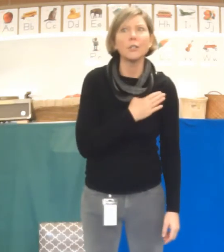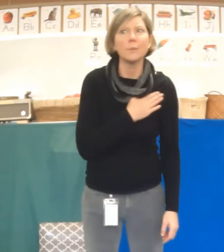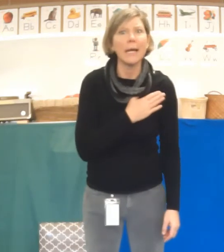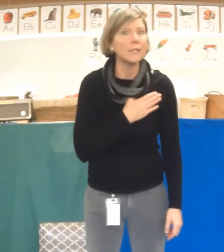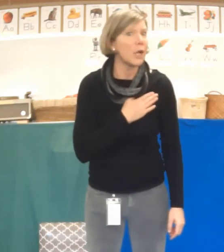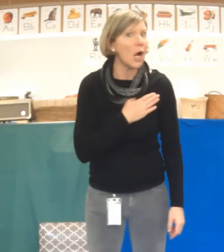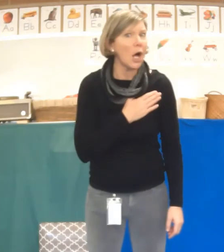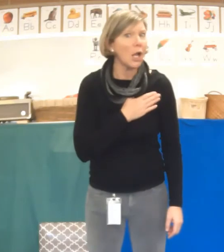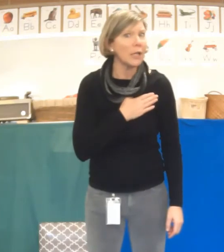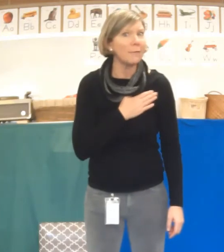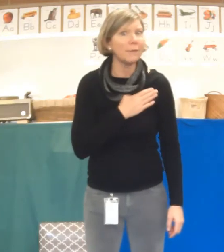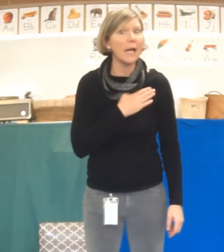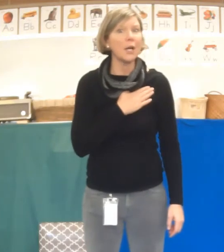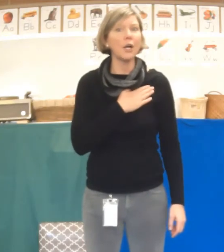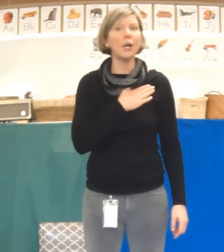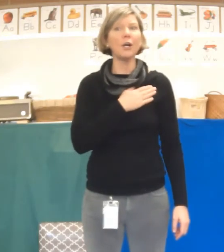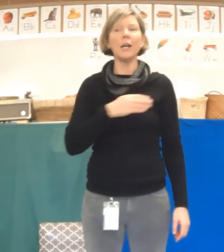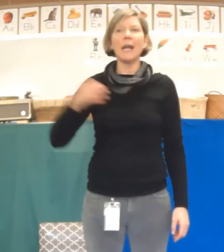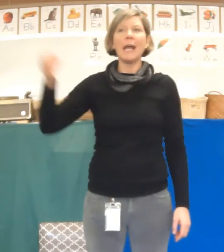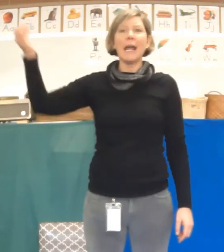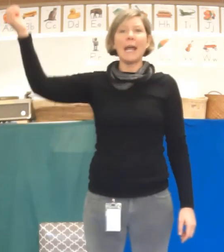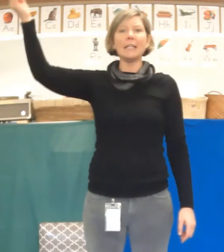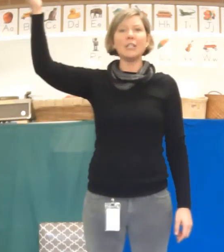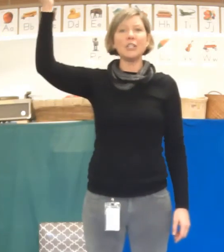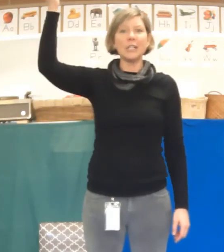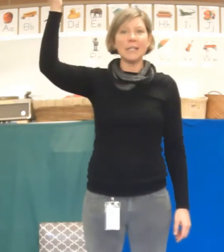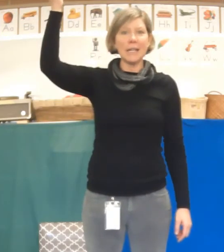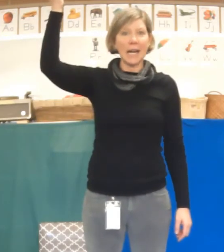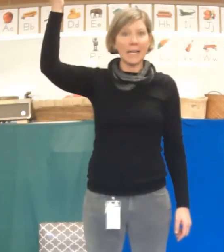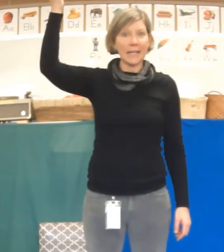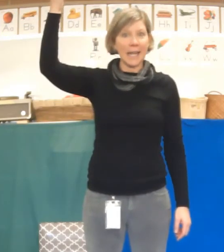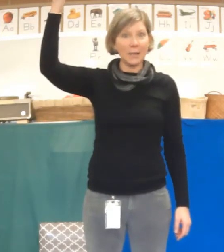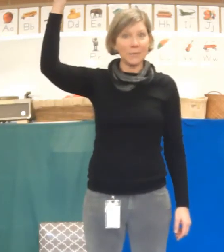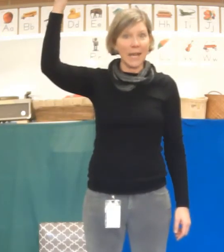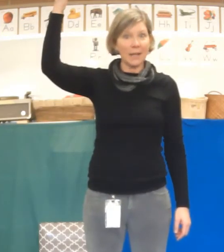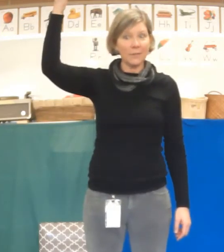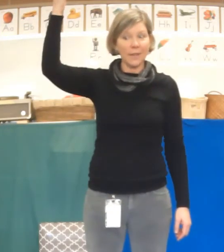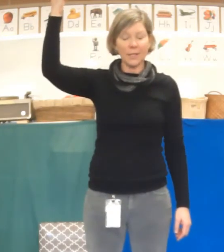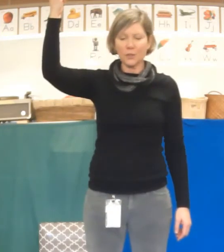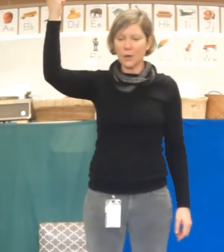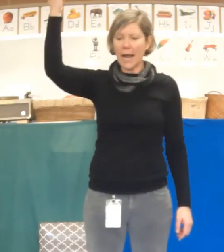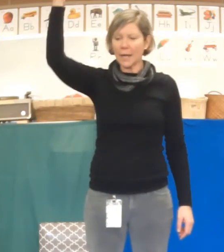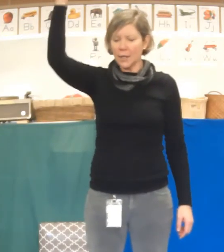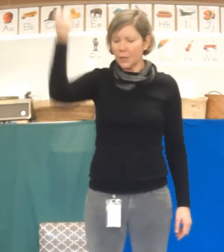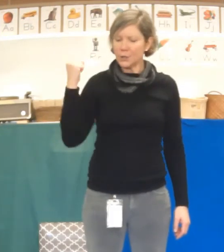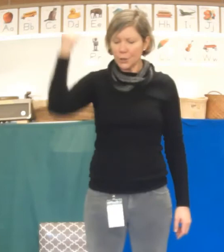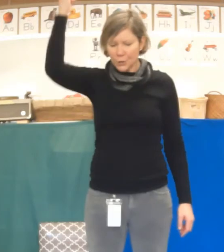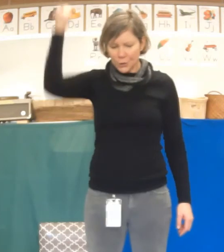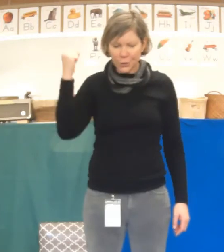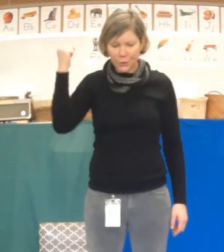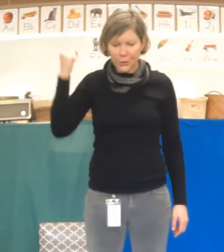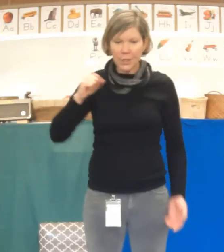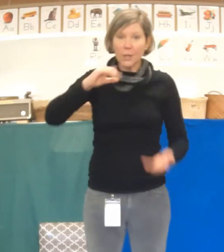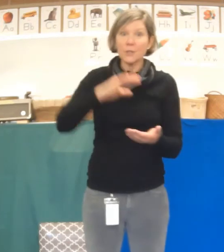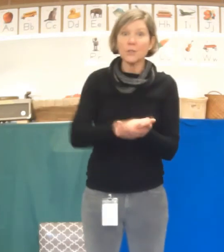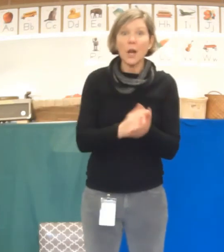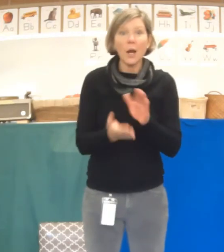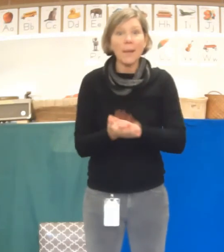went all aflutter. Engine nine came down the track. Toot toot! Strawberry